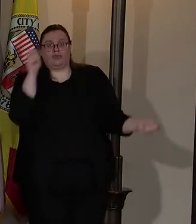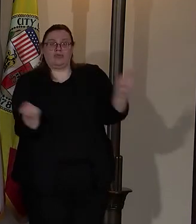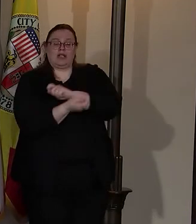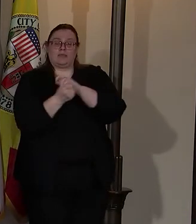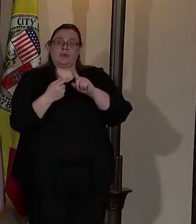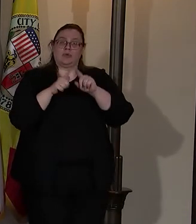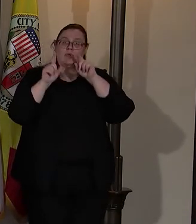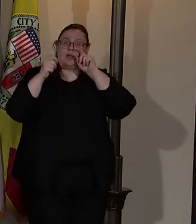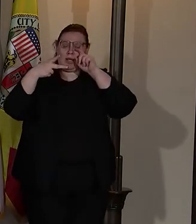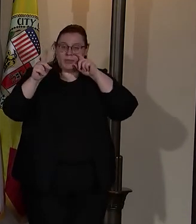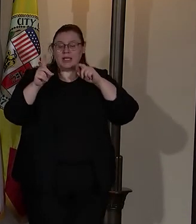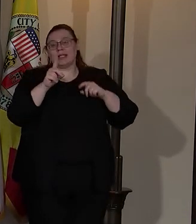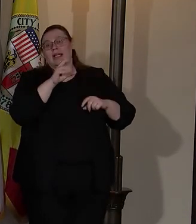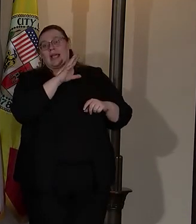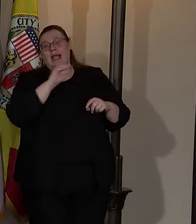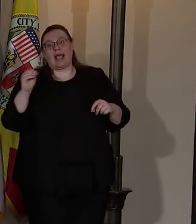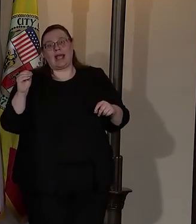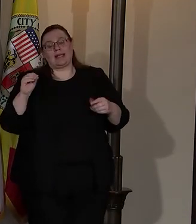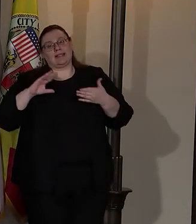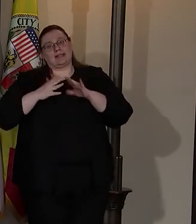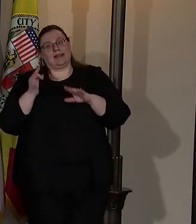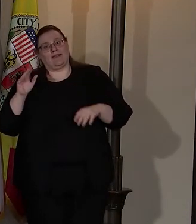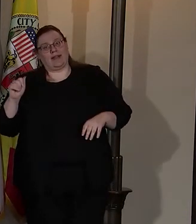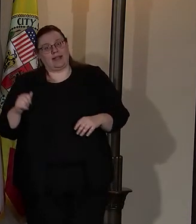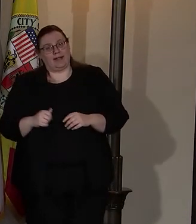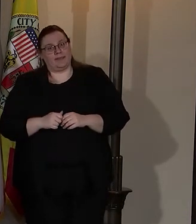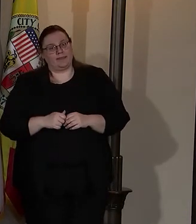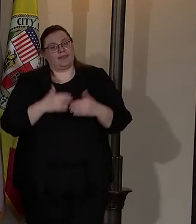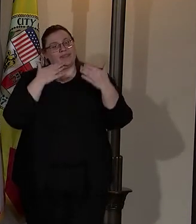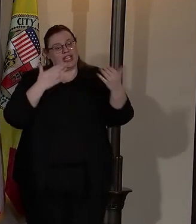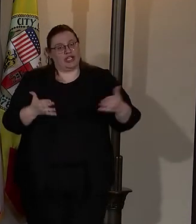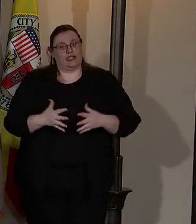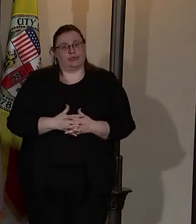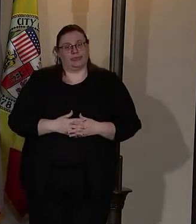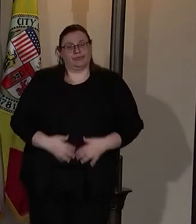LAPD and the city of Los Angeles. Thank you.